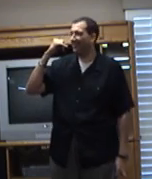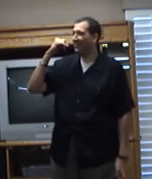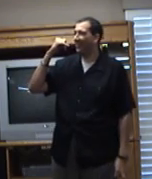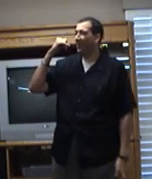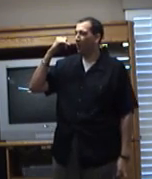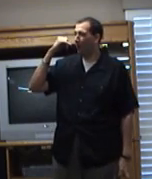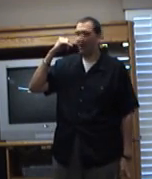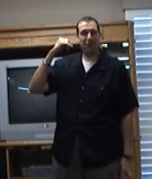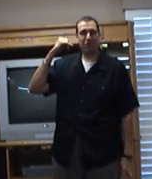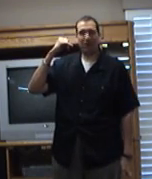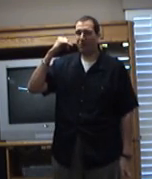He he just emailed me.